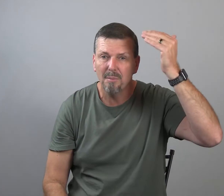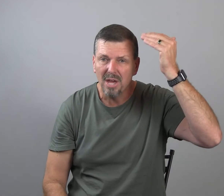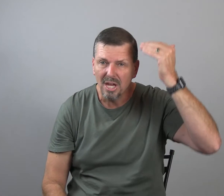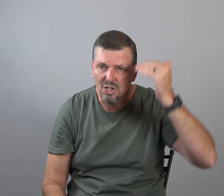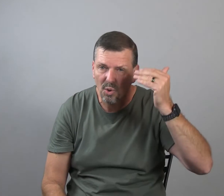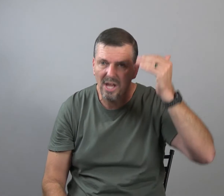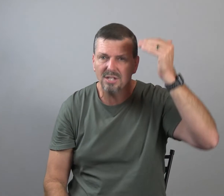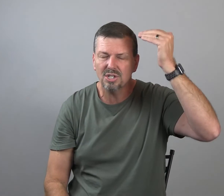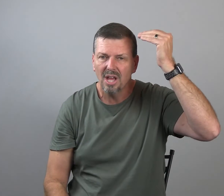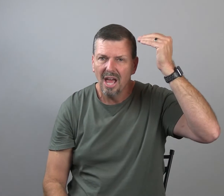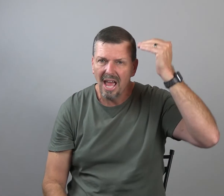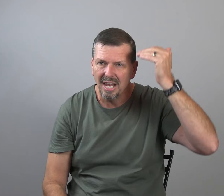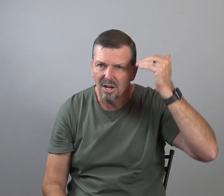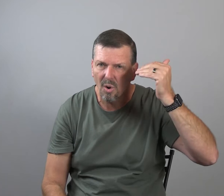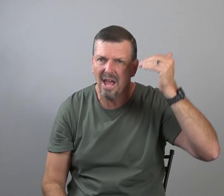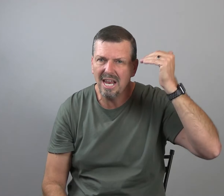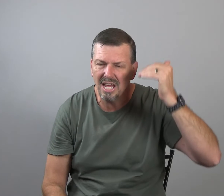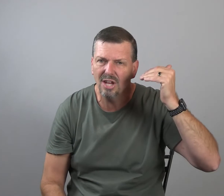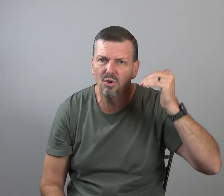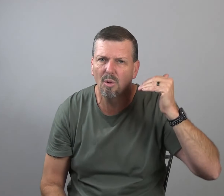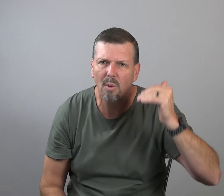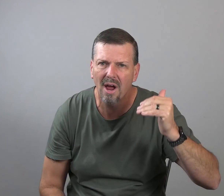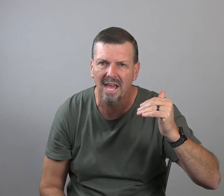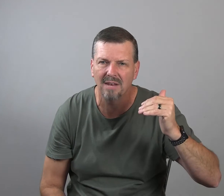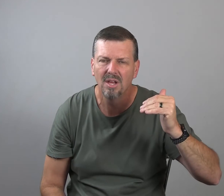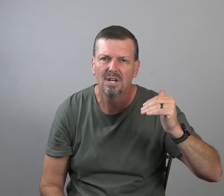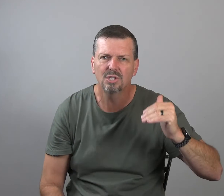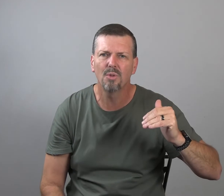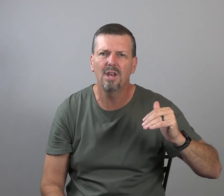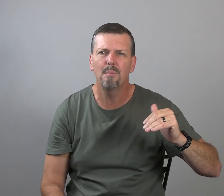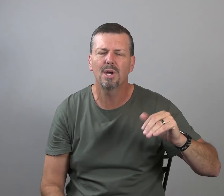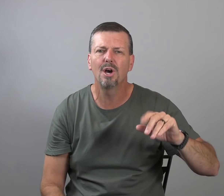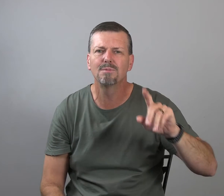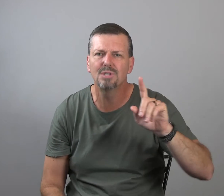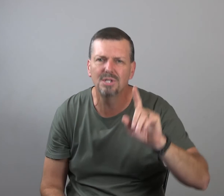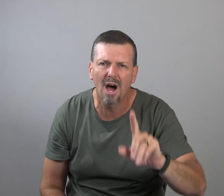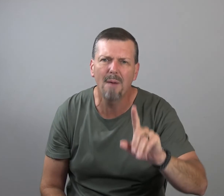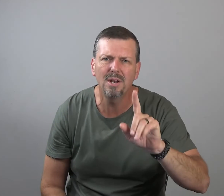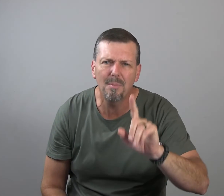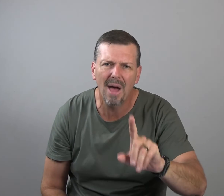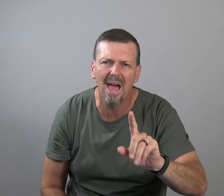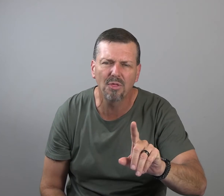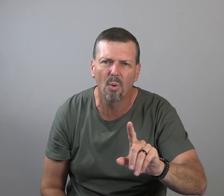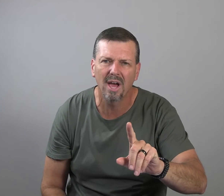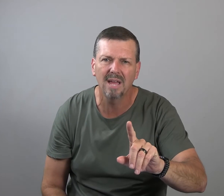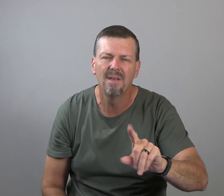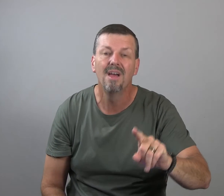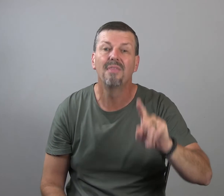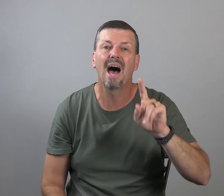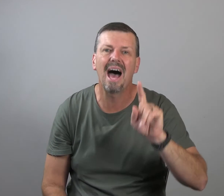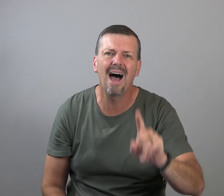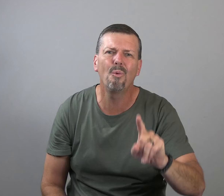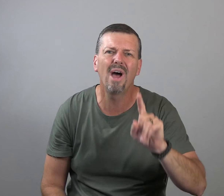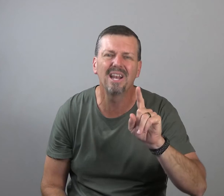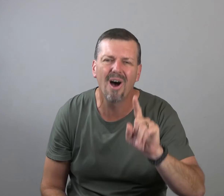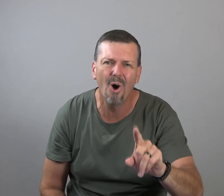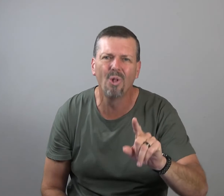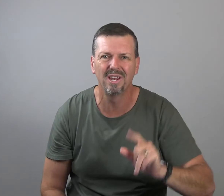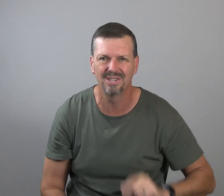can be entrenched and ingrained in your brain so that it becomes the dominant pathway, the highway to holiness,